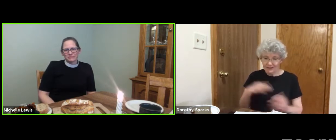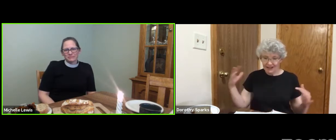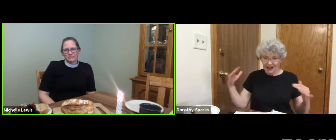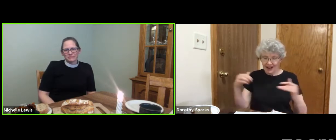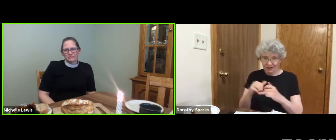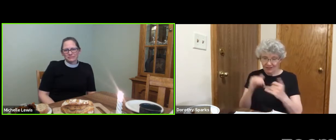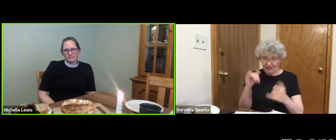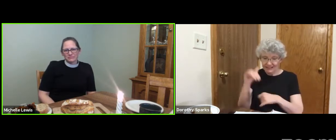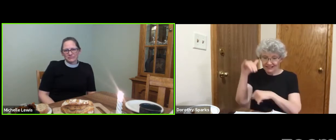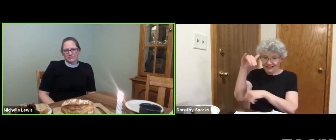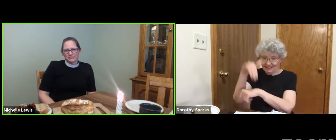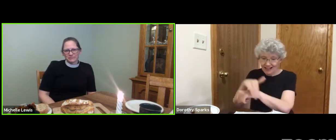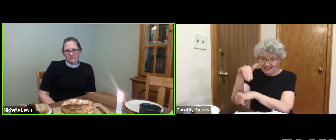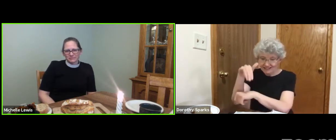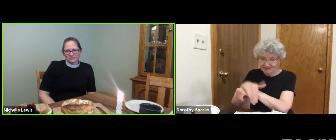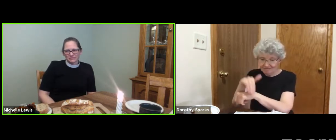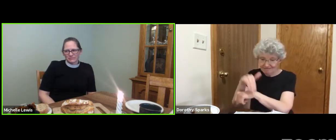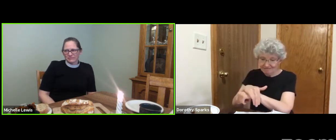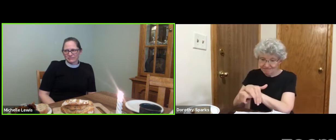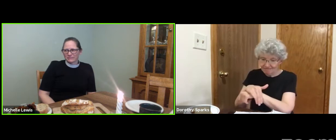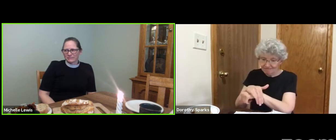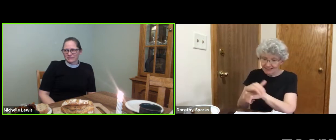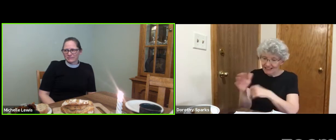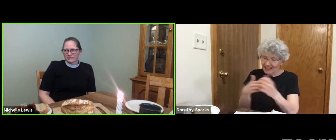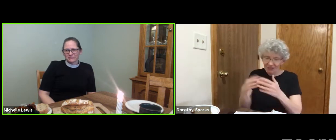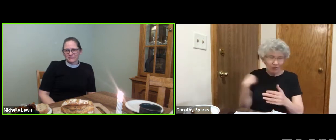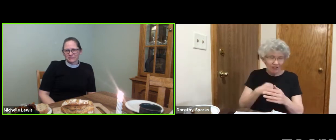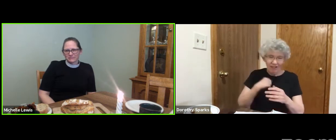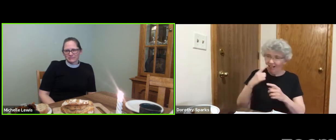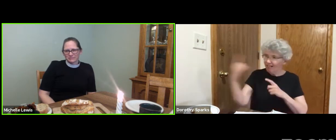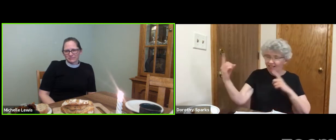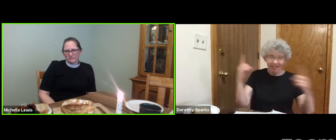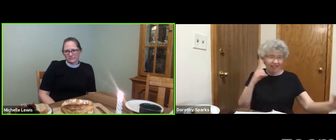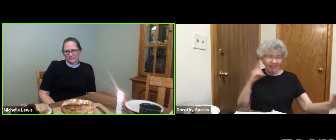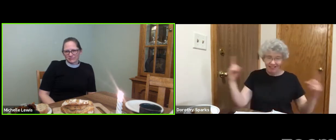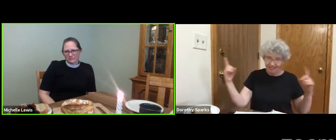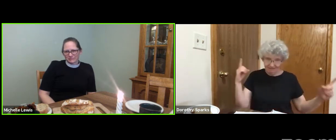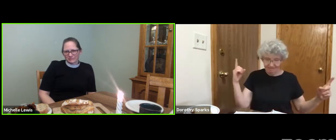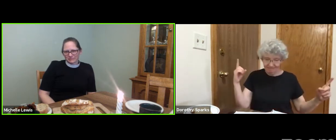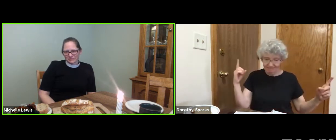So we gather this night, even though we are apart.